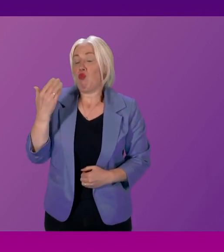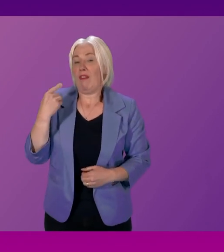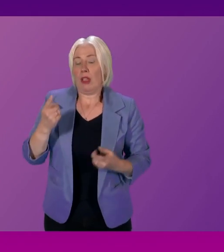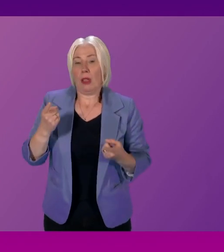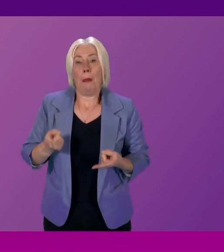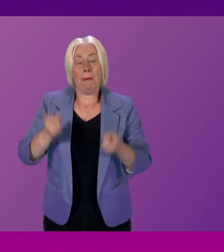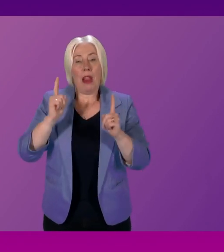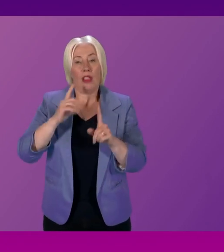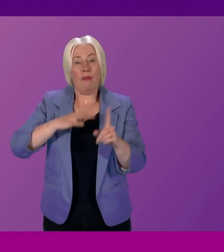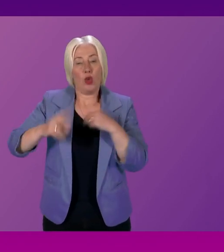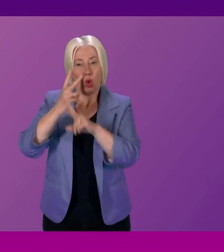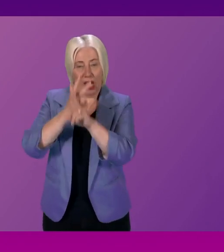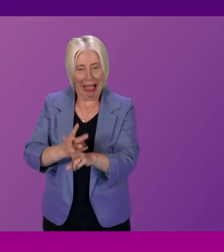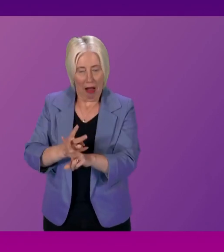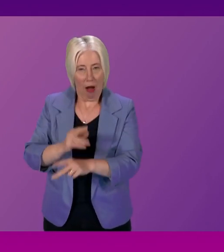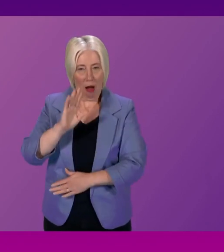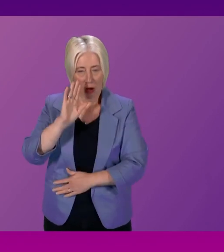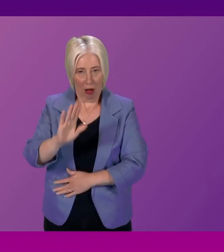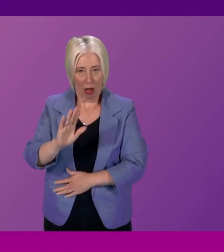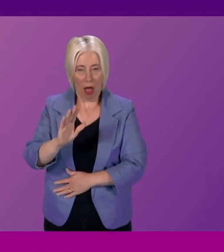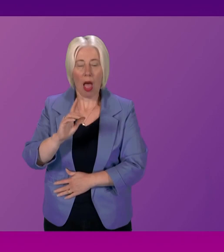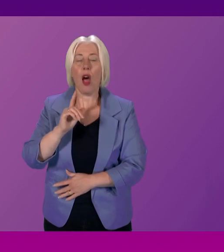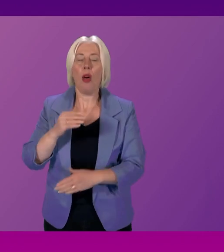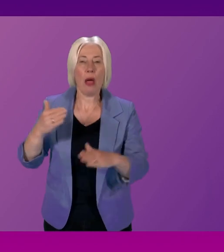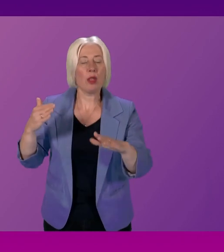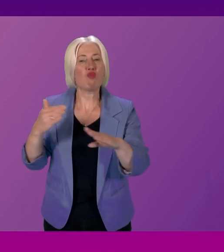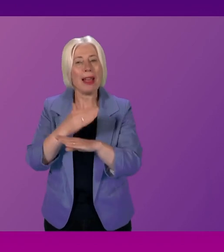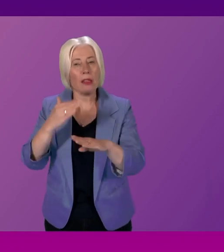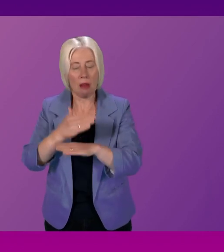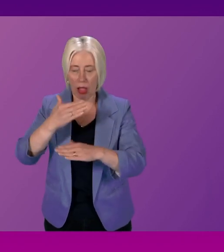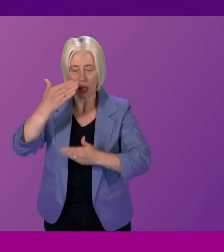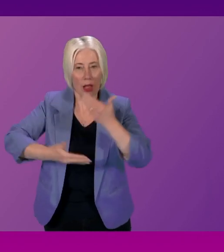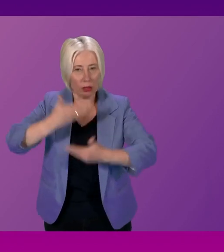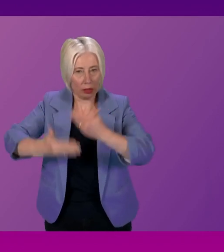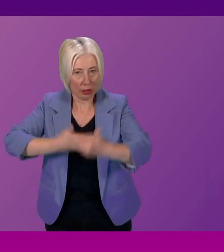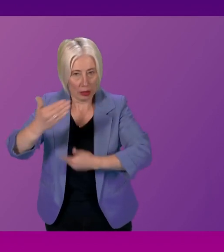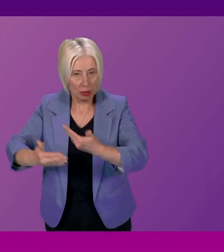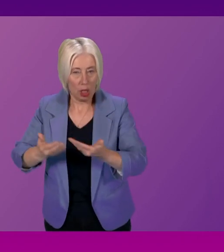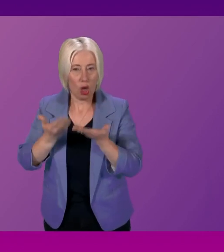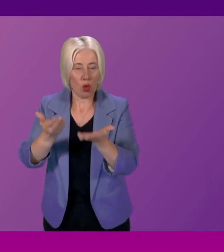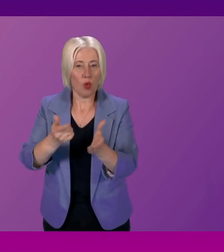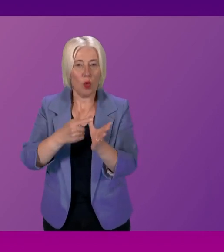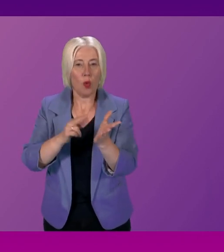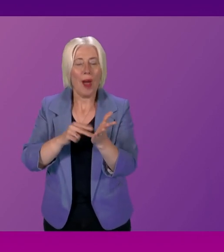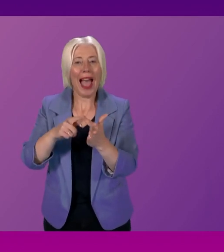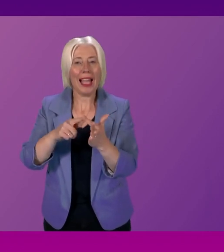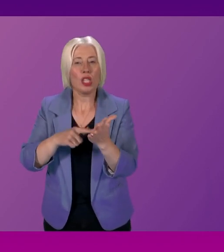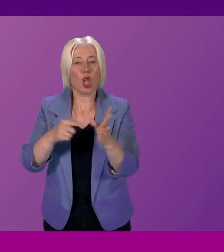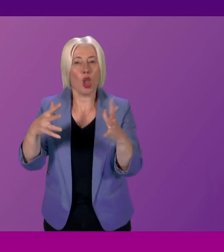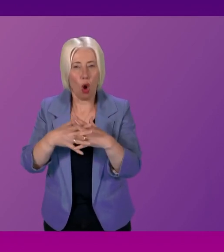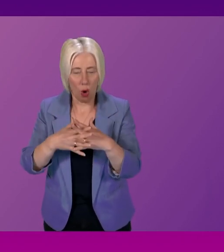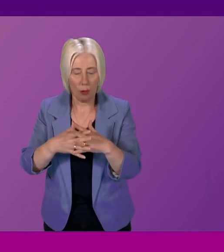for Social Care, Kevin Stewart, of course, you gave practical effect through regulation to Anne's Law. That